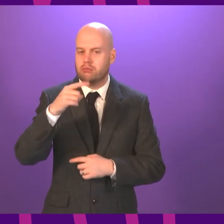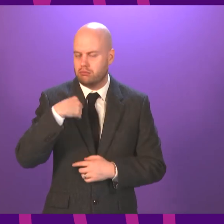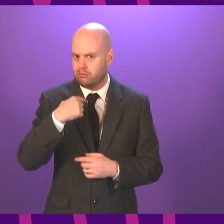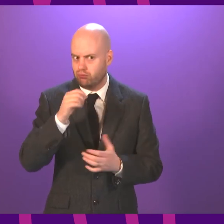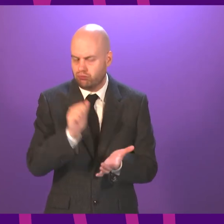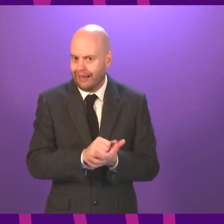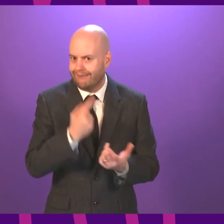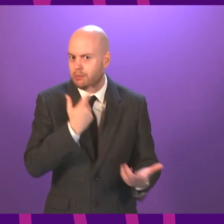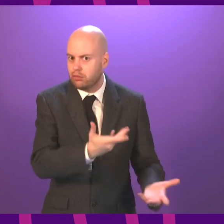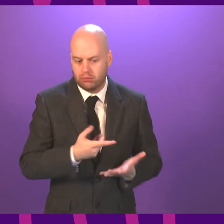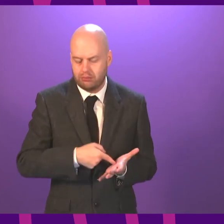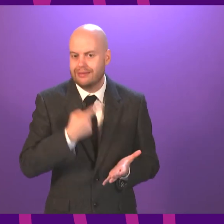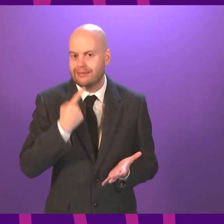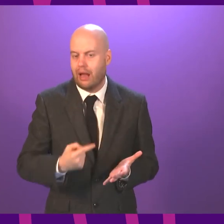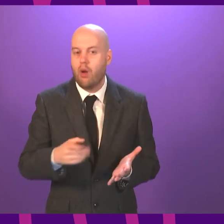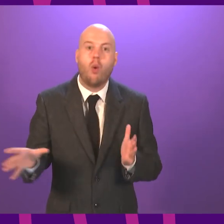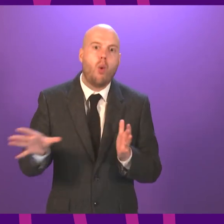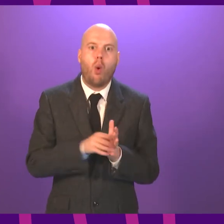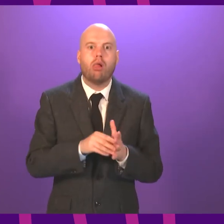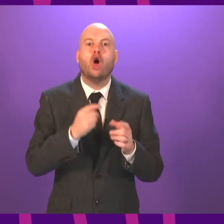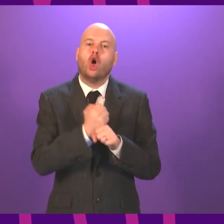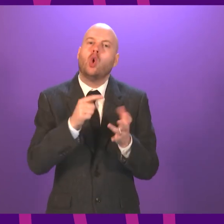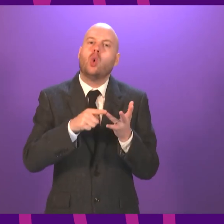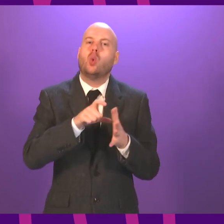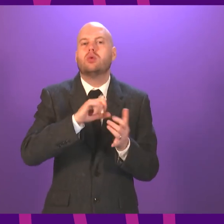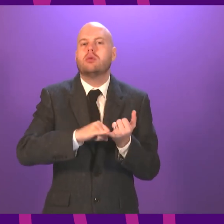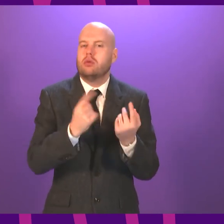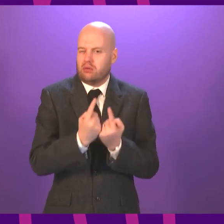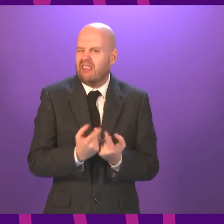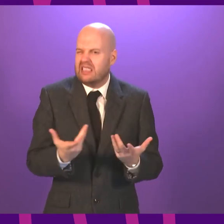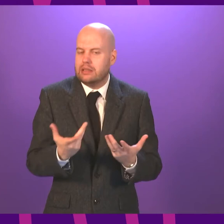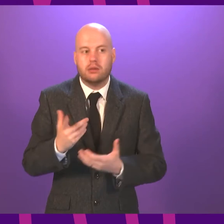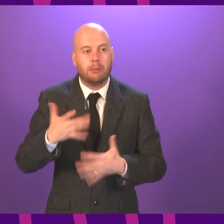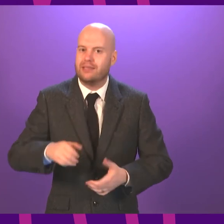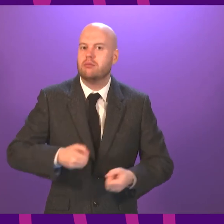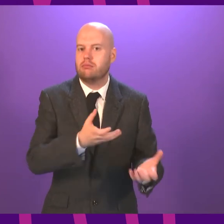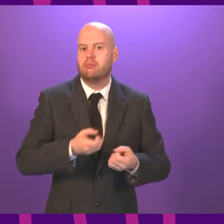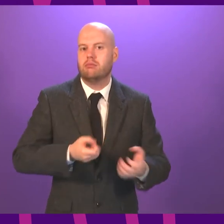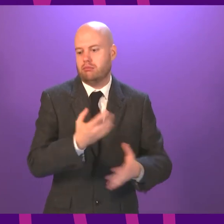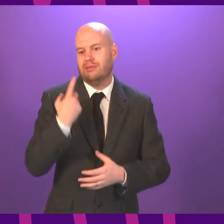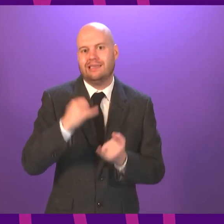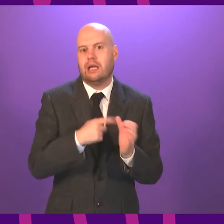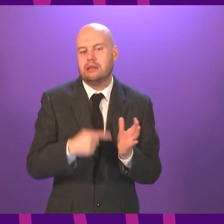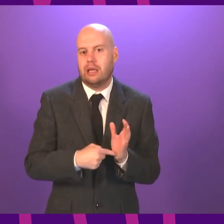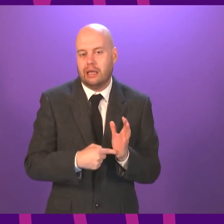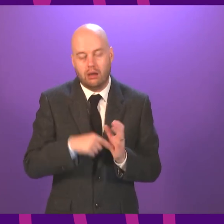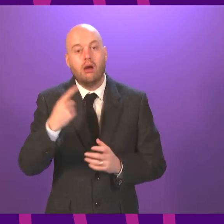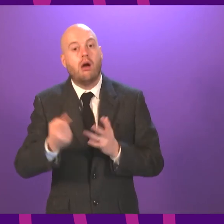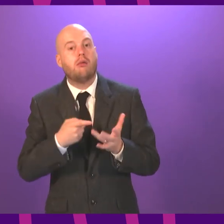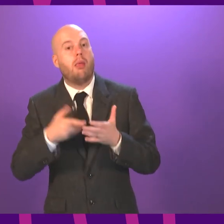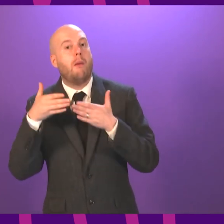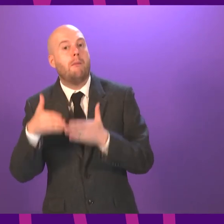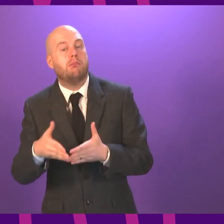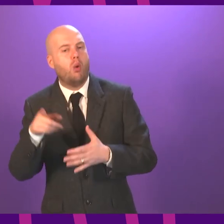morning on the NB Isle of Lewis. I can also update the Chamber that the MV Lough Seaforth returned to service on the